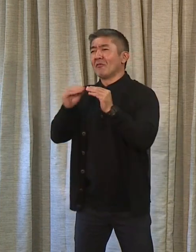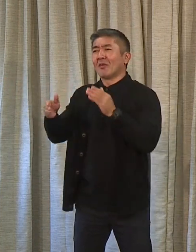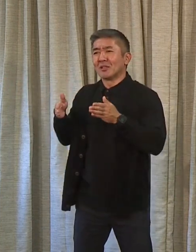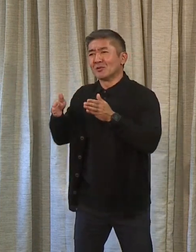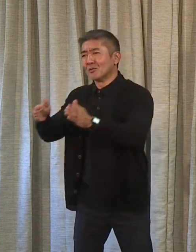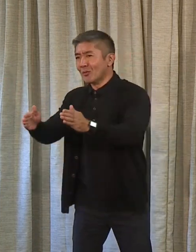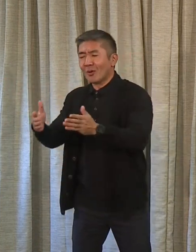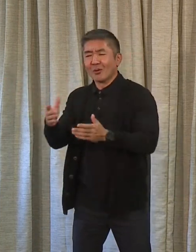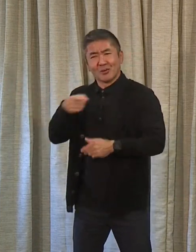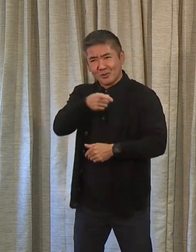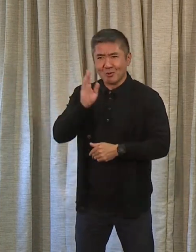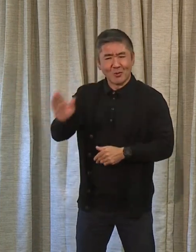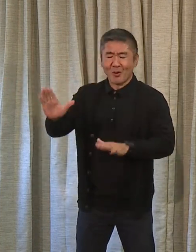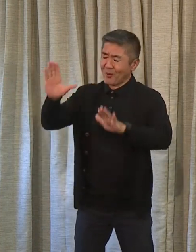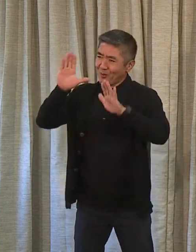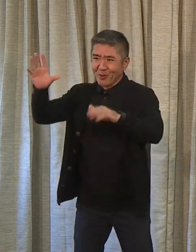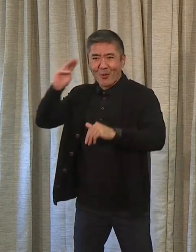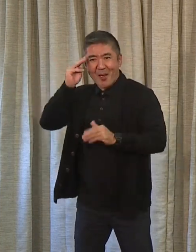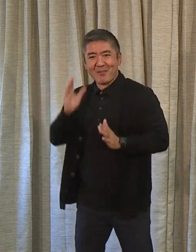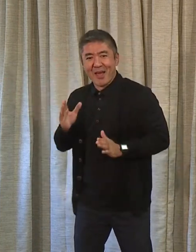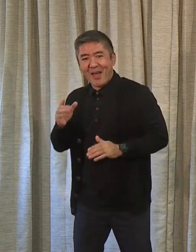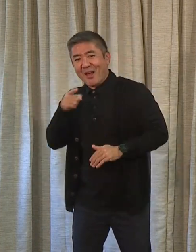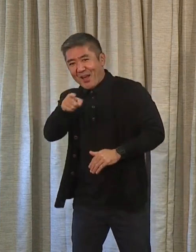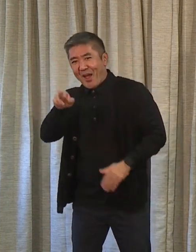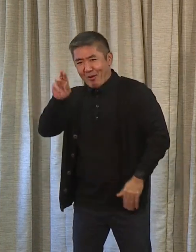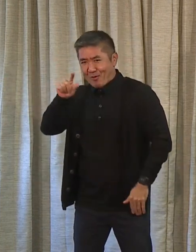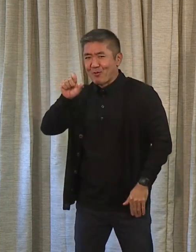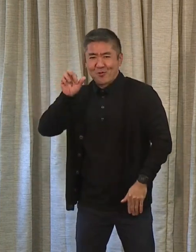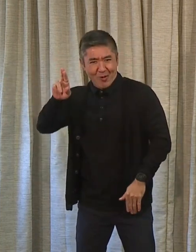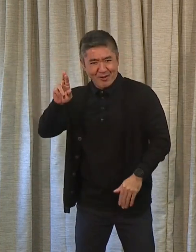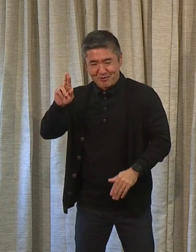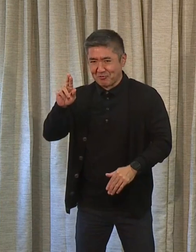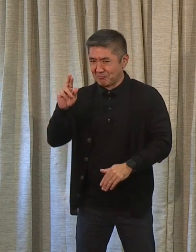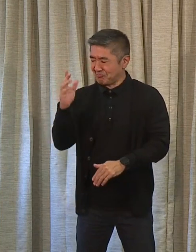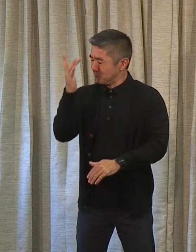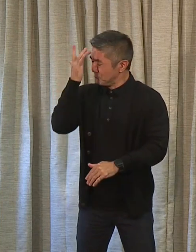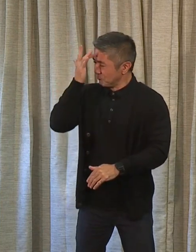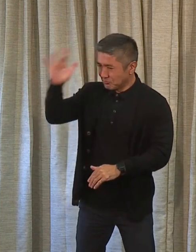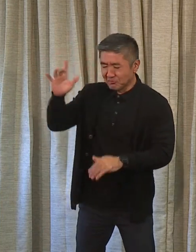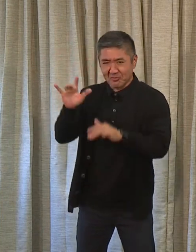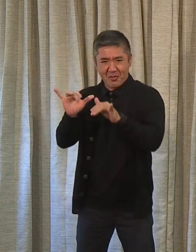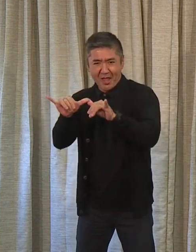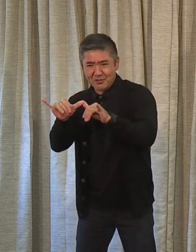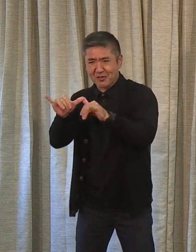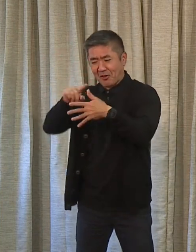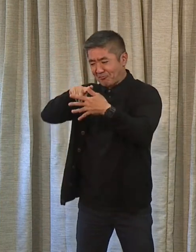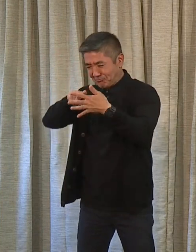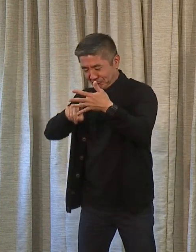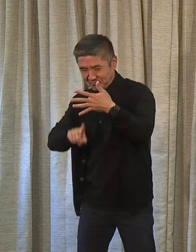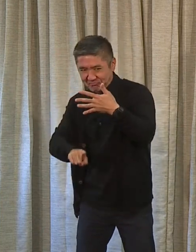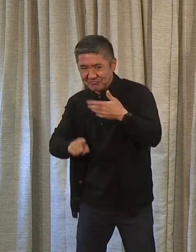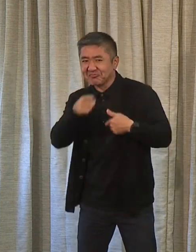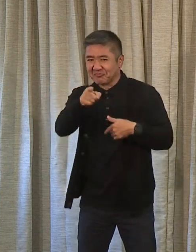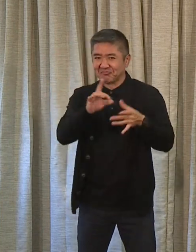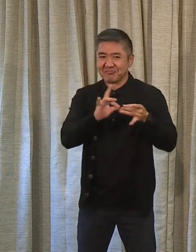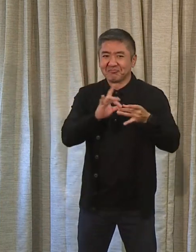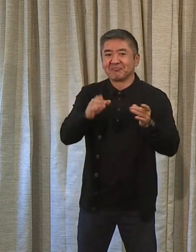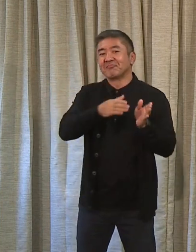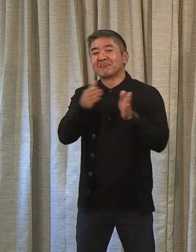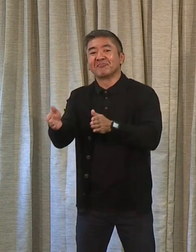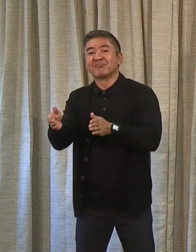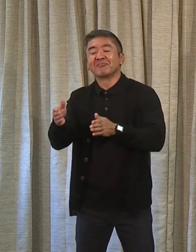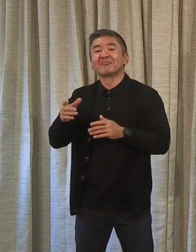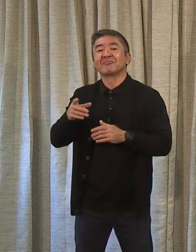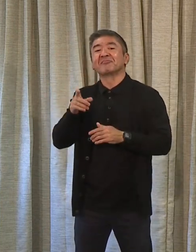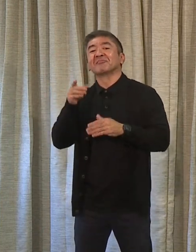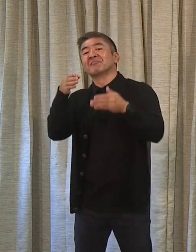mayor someday. Roger's got that and a whole lot more on his plate in engineering and a whole lot of other things you'll hear from him. Next to him in the back of the